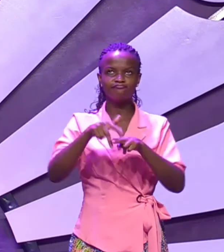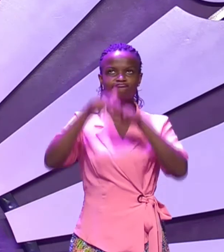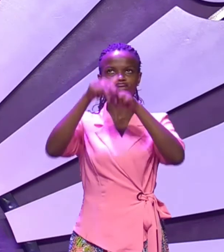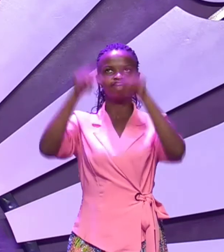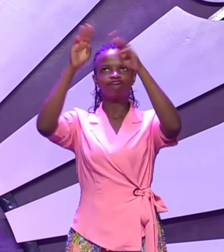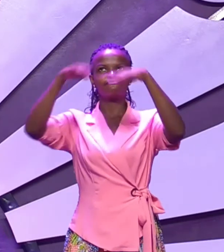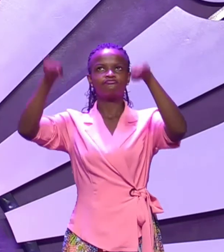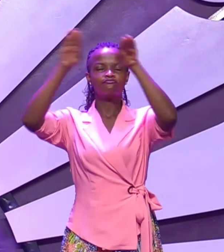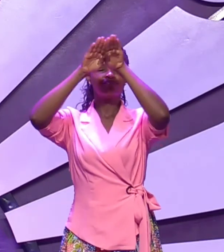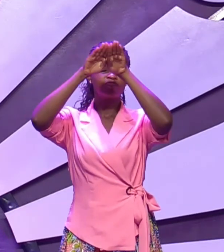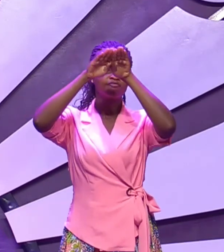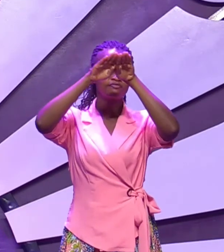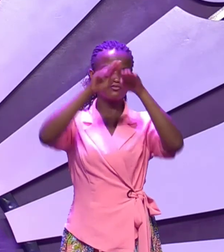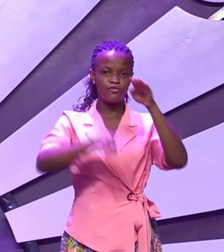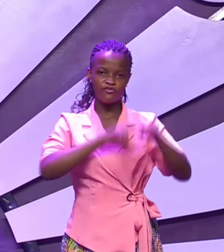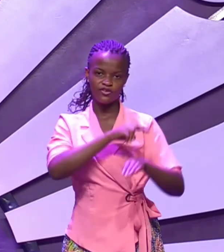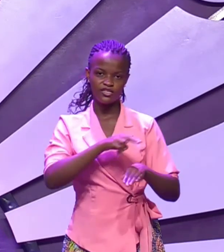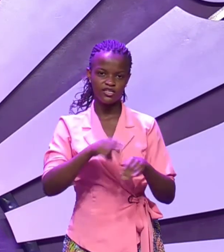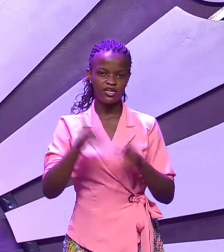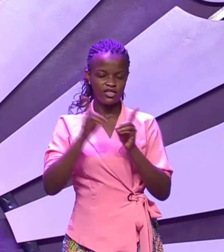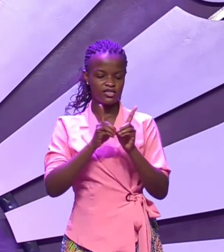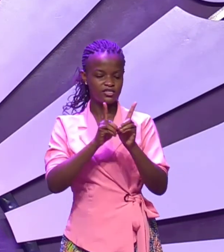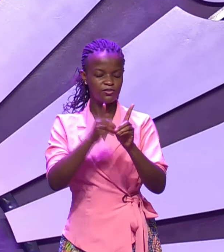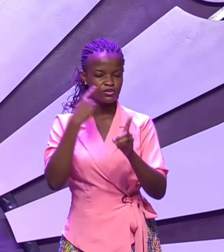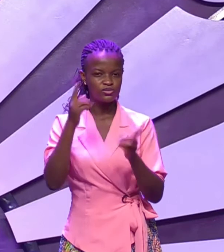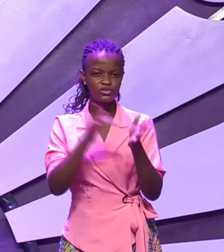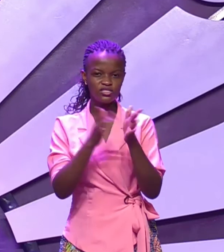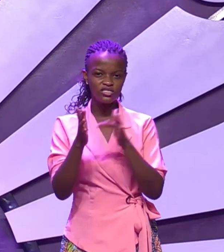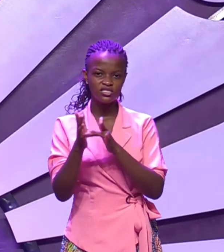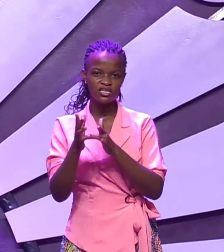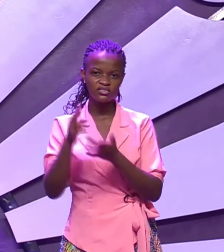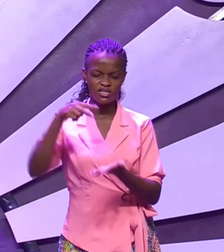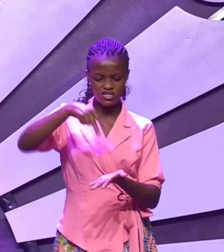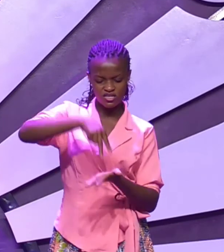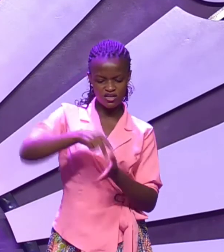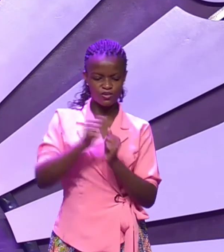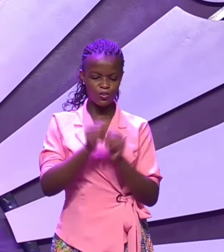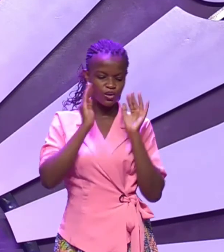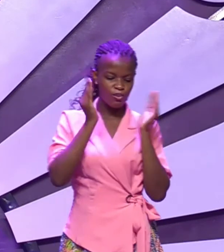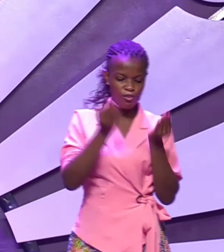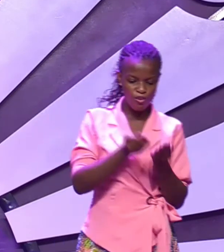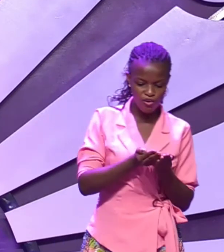the disciples saw Jesus turning with Elijah and Moses